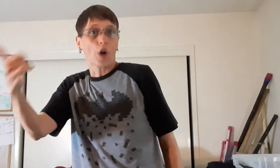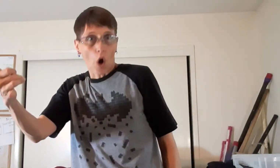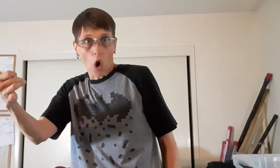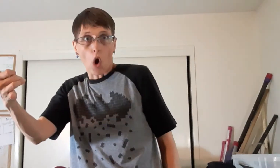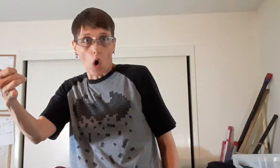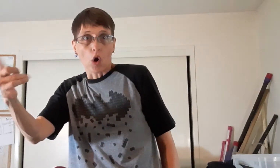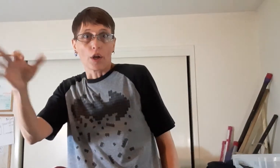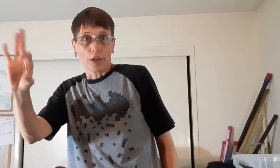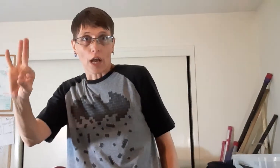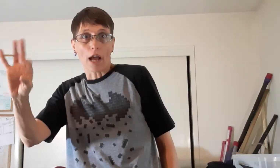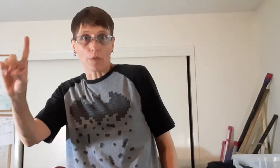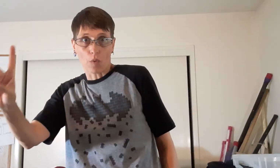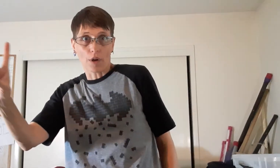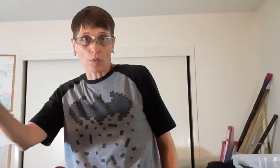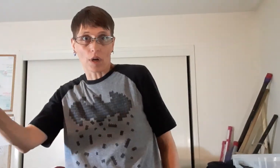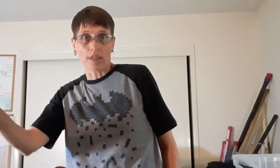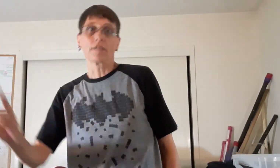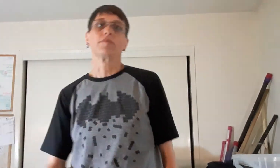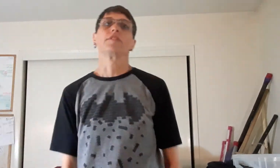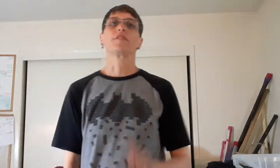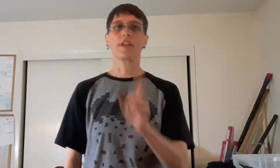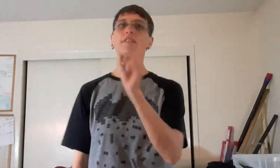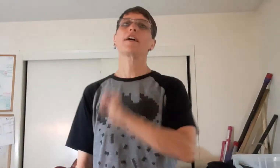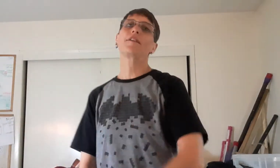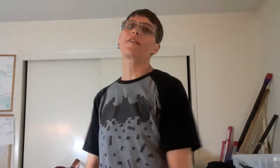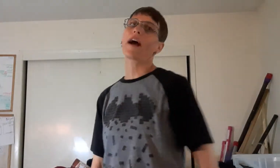call 9-1-1. So here's how you do that.